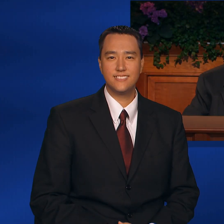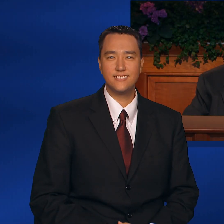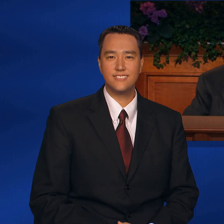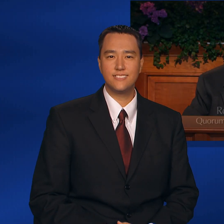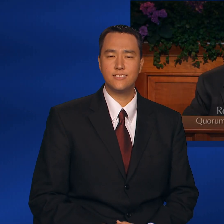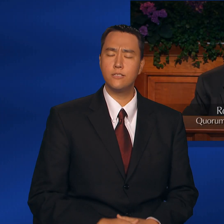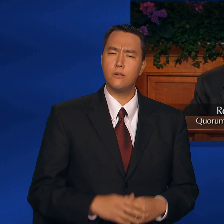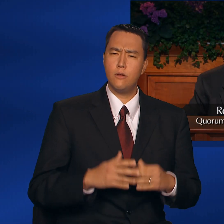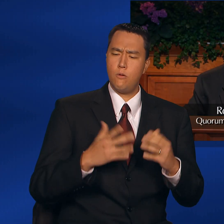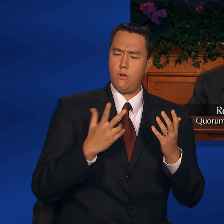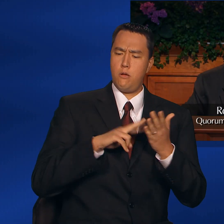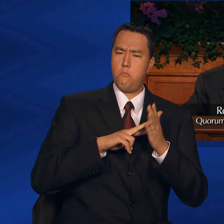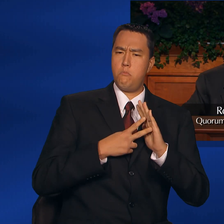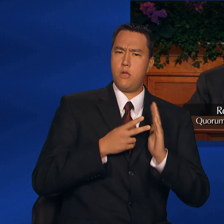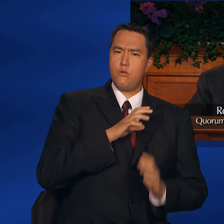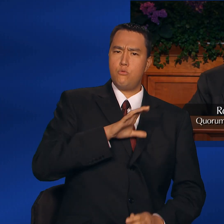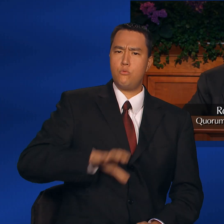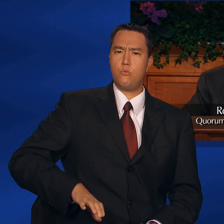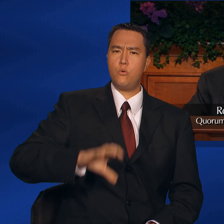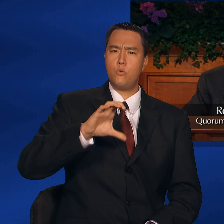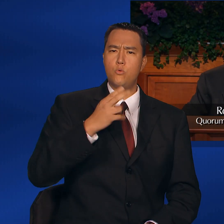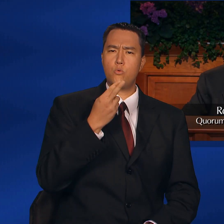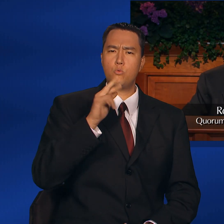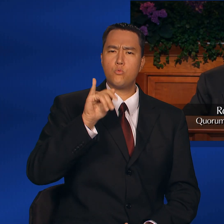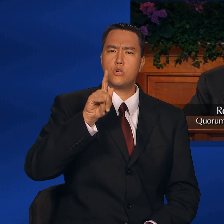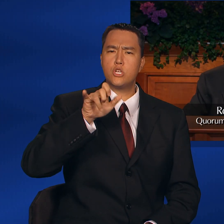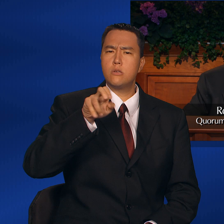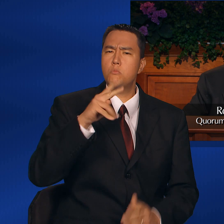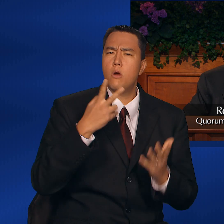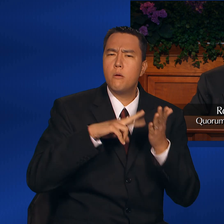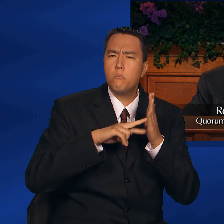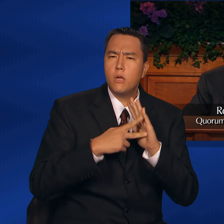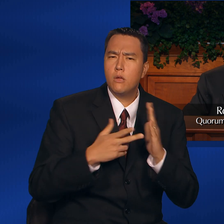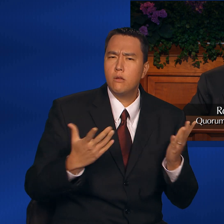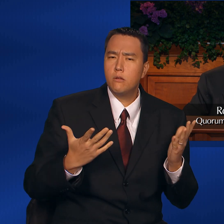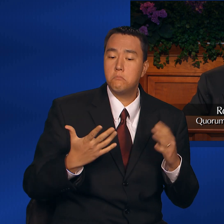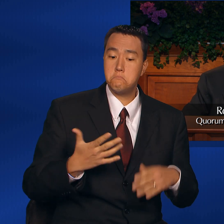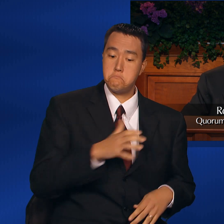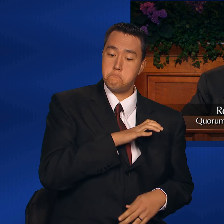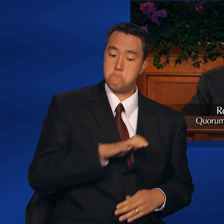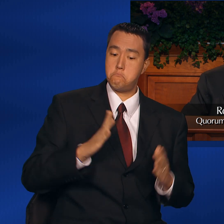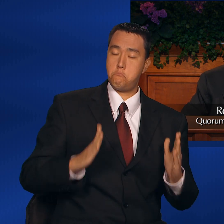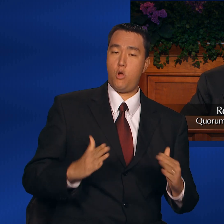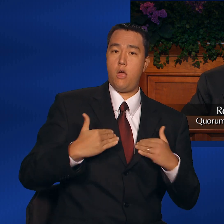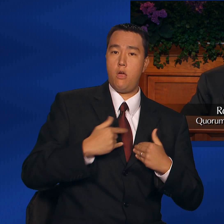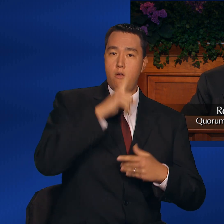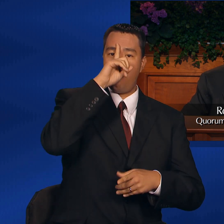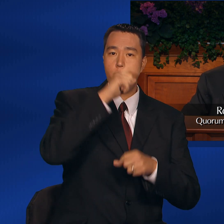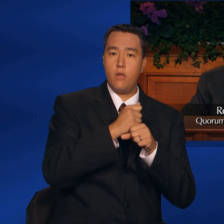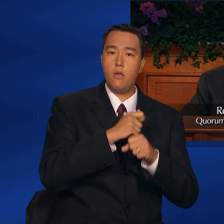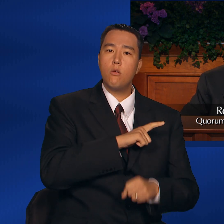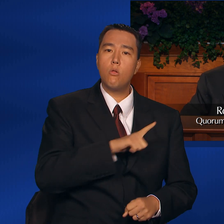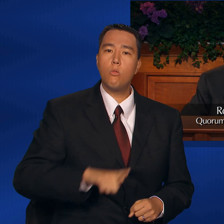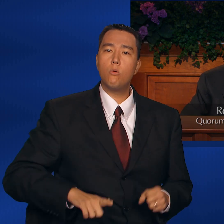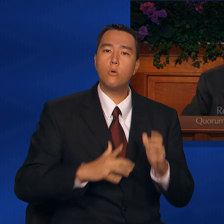What does it mean to be a Christian? A Christian has faith in the Lord Jesus Christ,